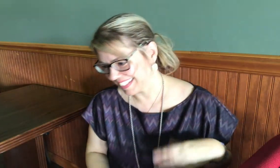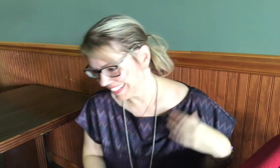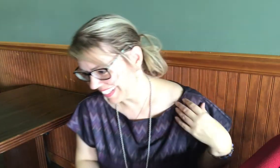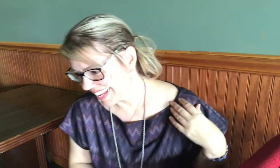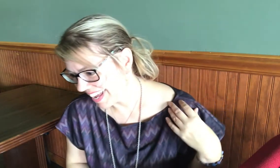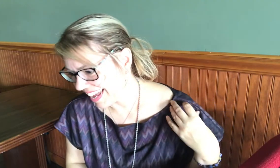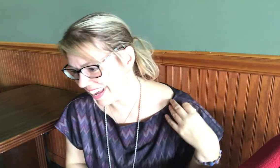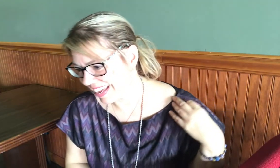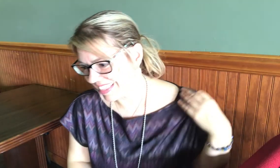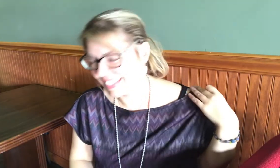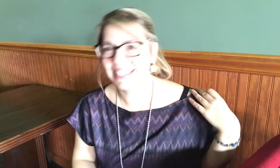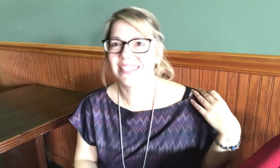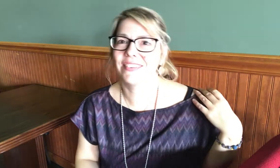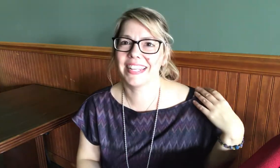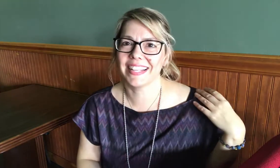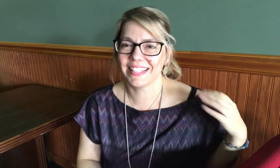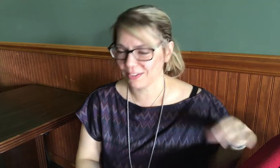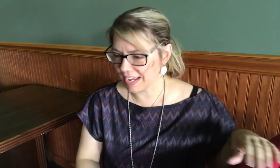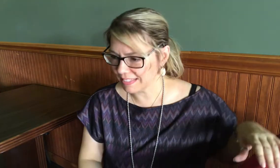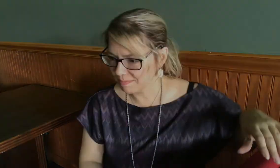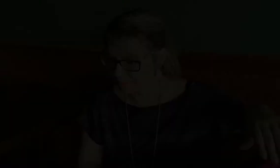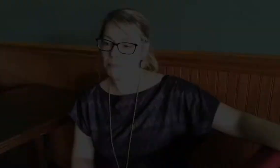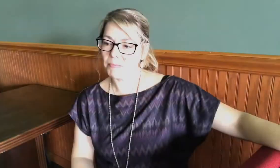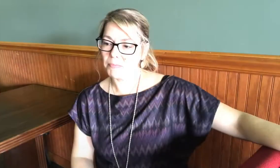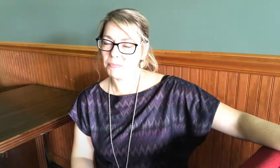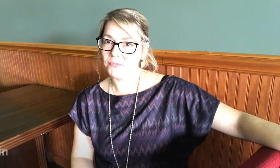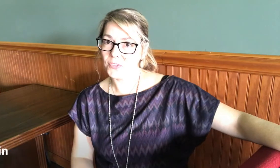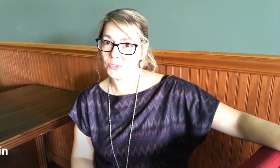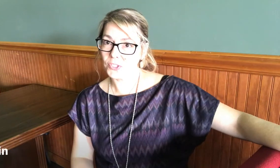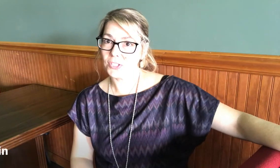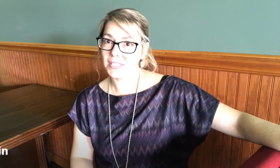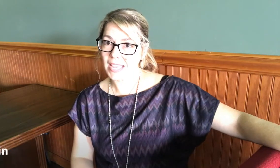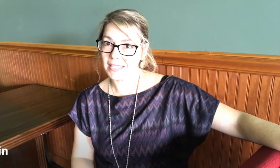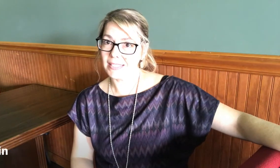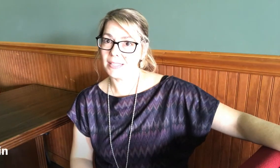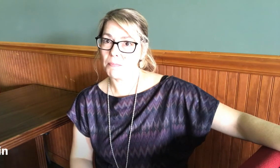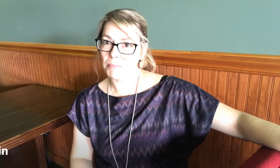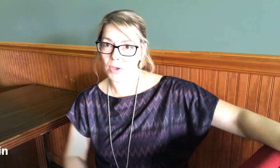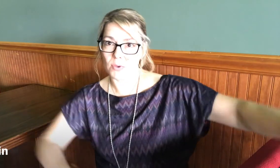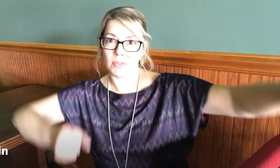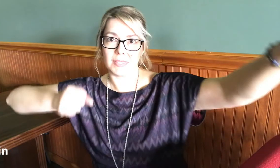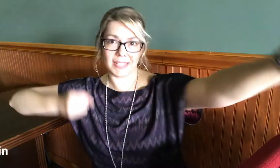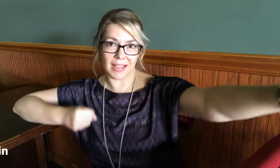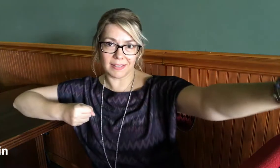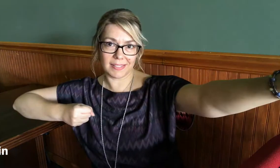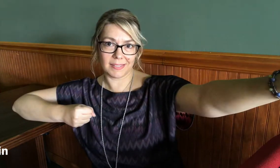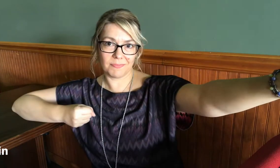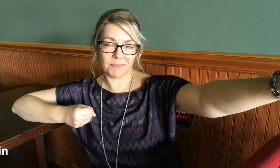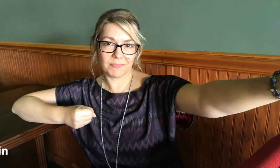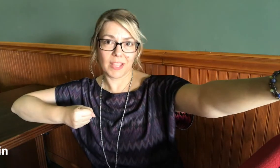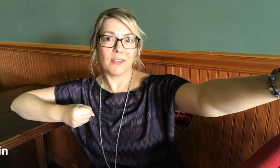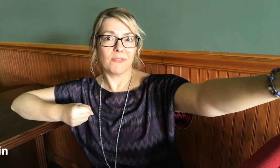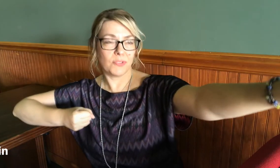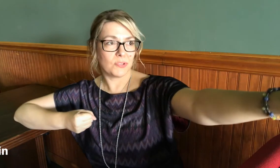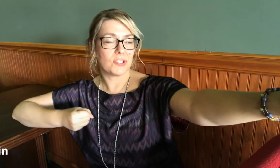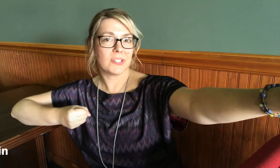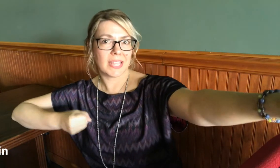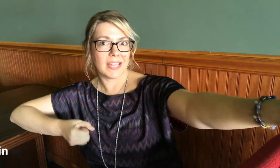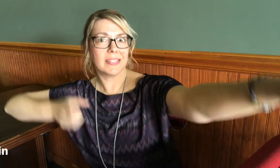okay this is so ridiculous you guys future tense bow stance future tense